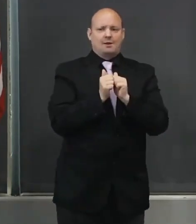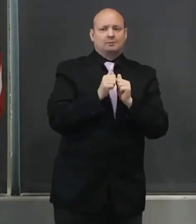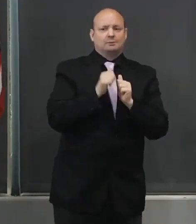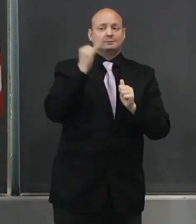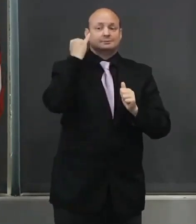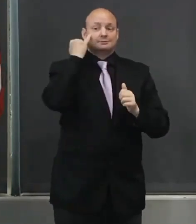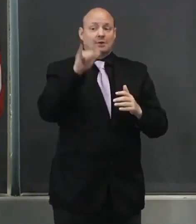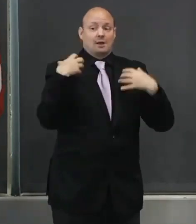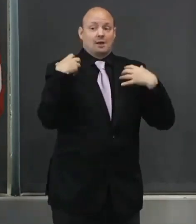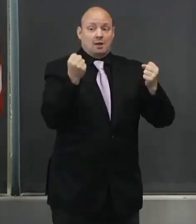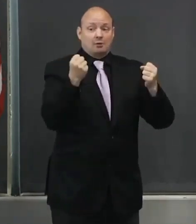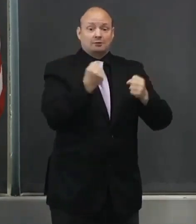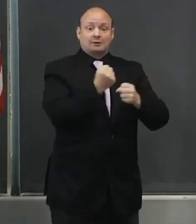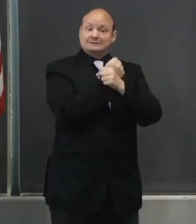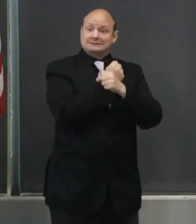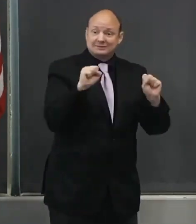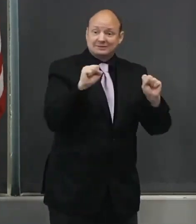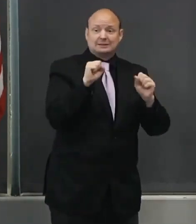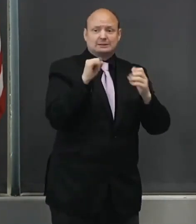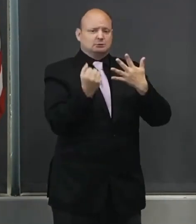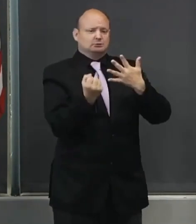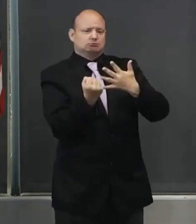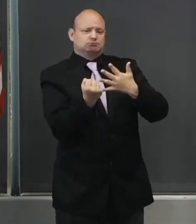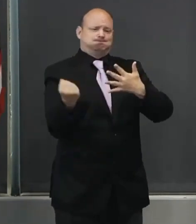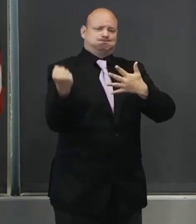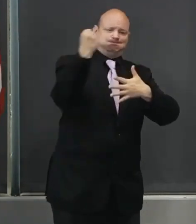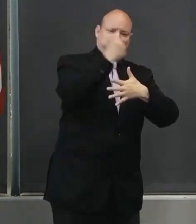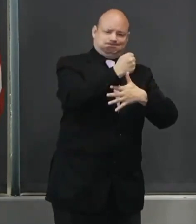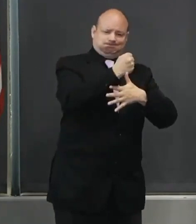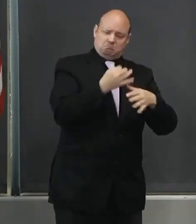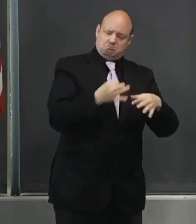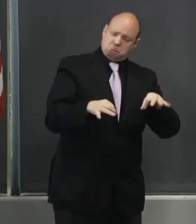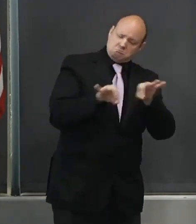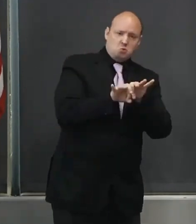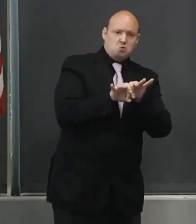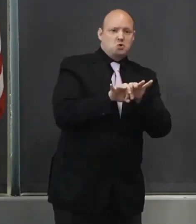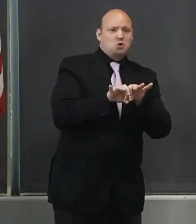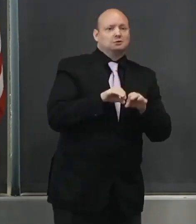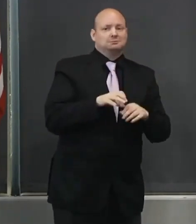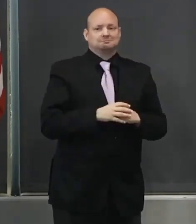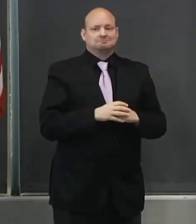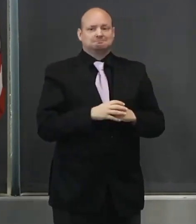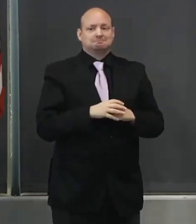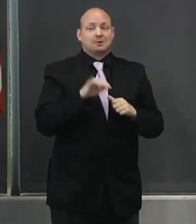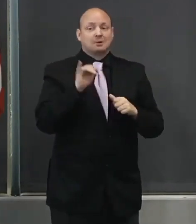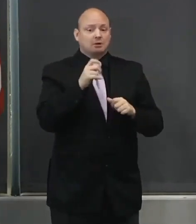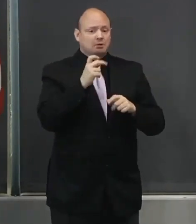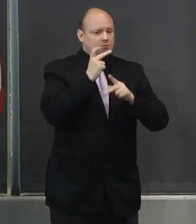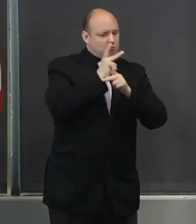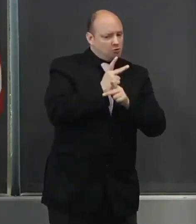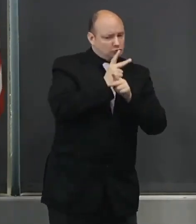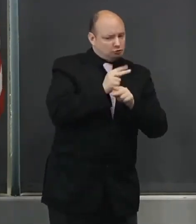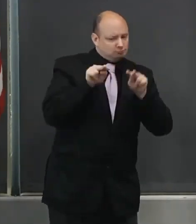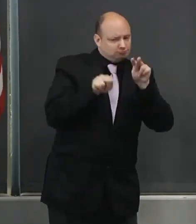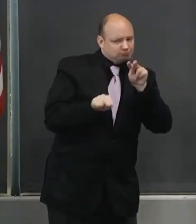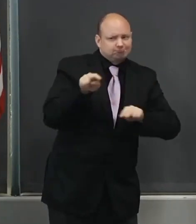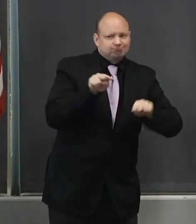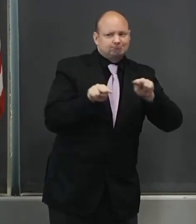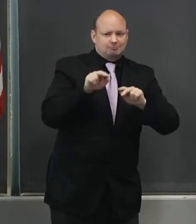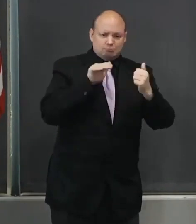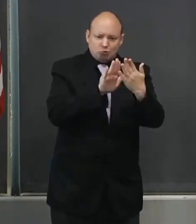North Star. We are taking a cautious and careful approach that protects public health